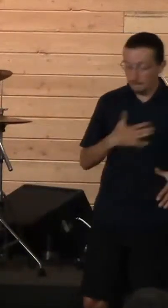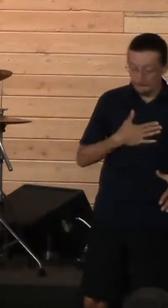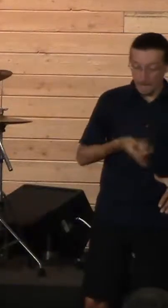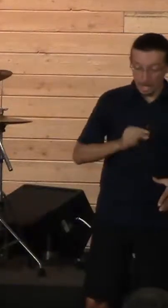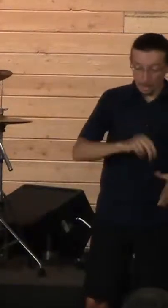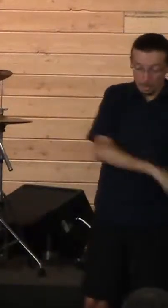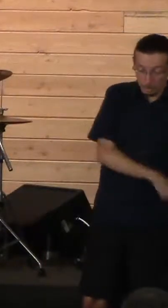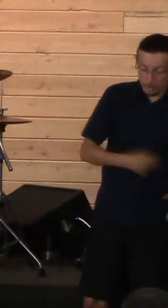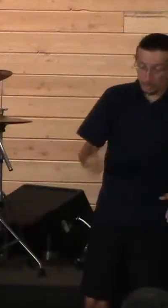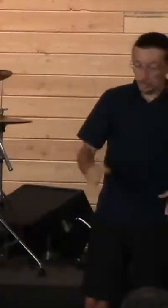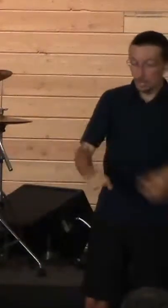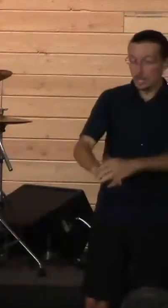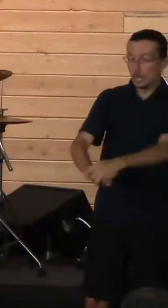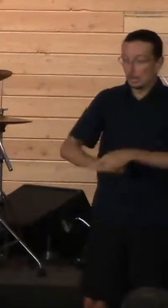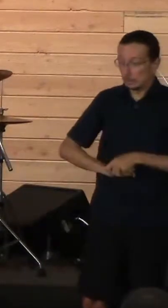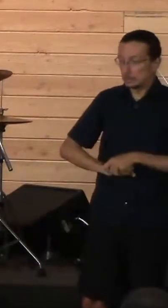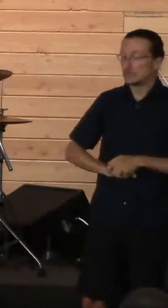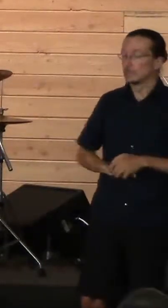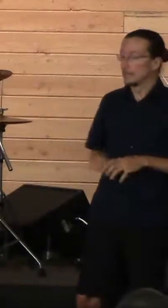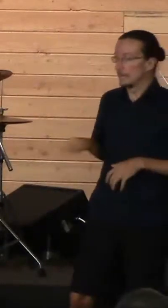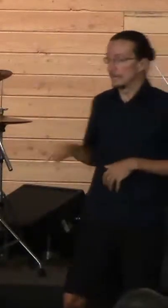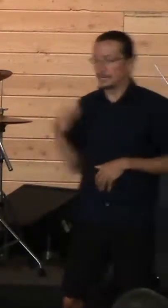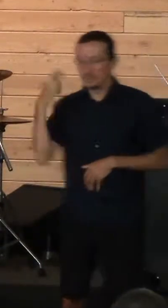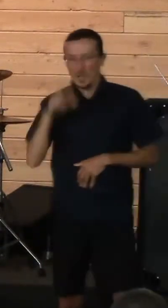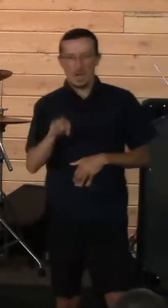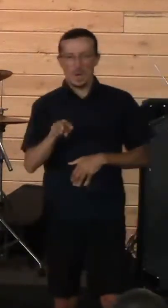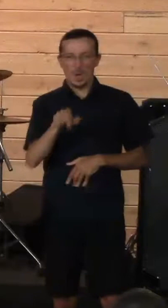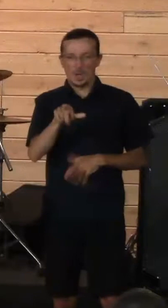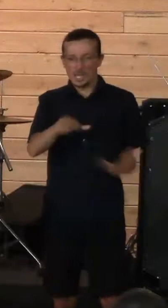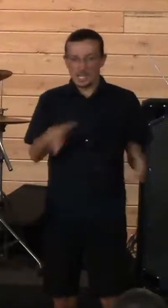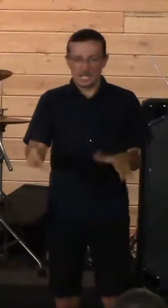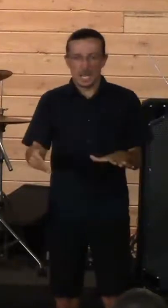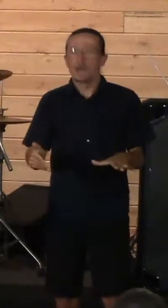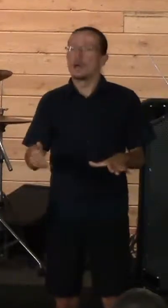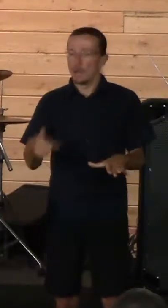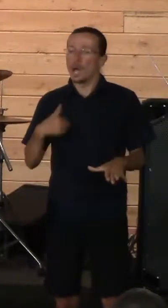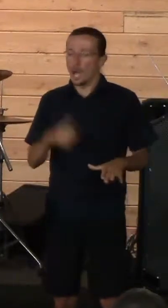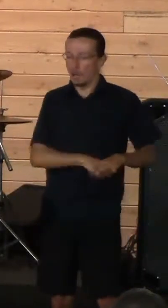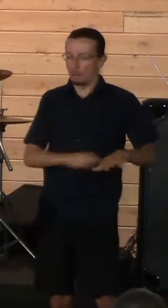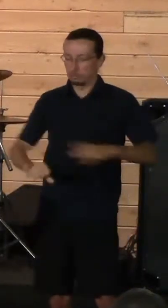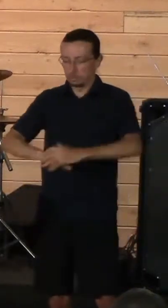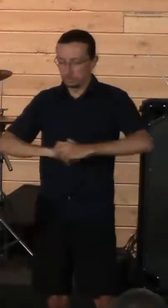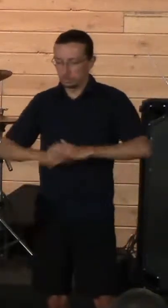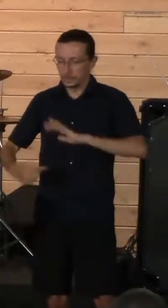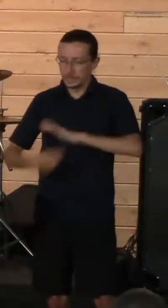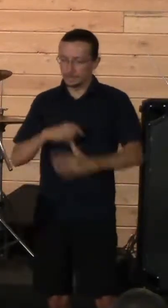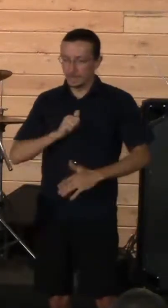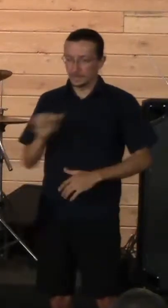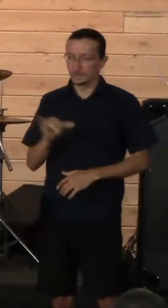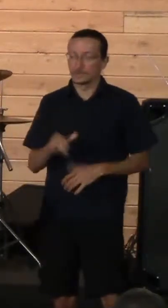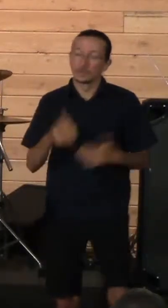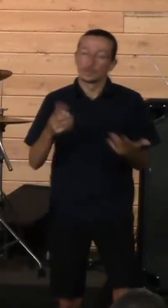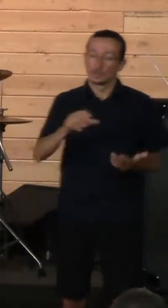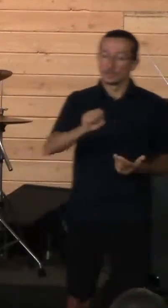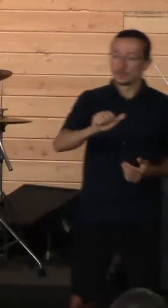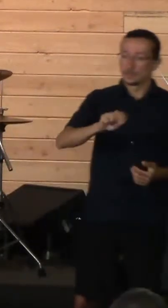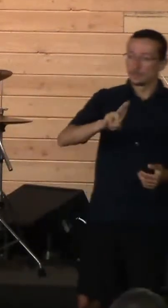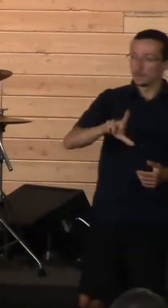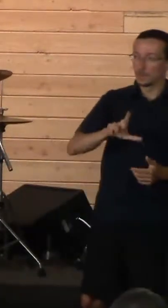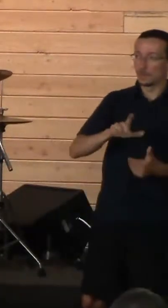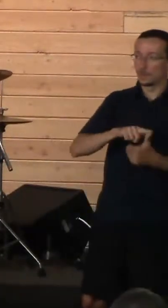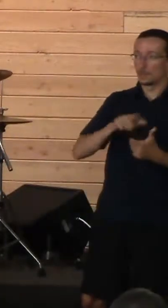armor bearer saw that Saul was dead, he also fell on his sword. So Saul, his three sons, and his armor bearer, all